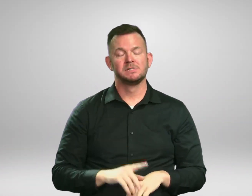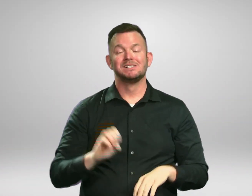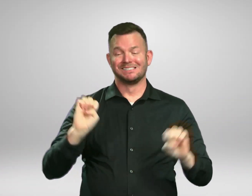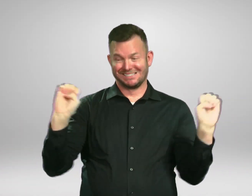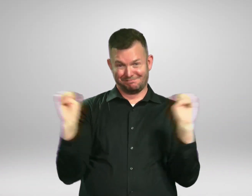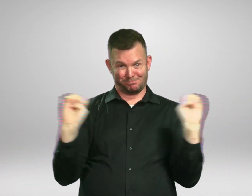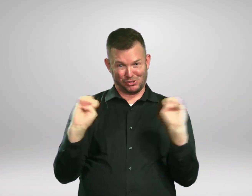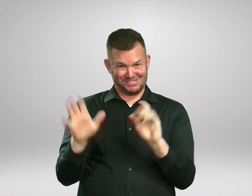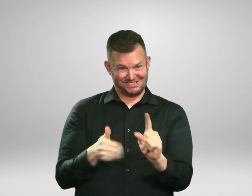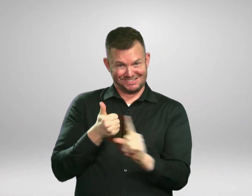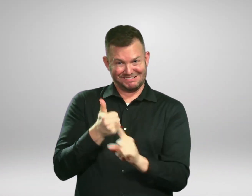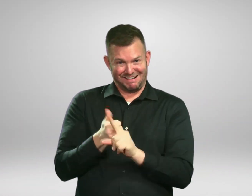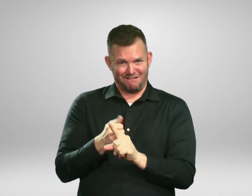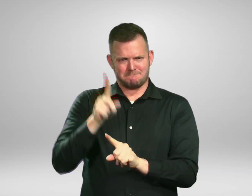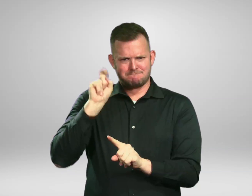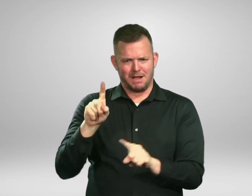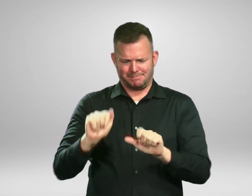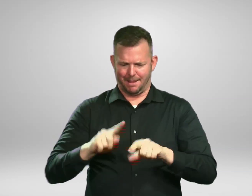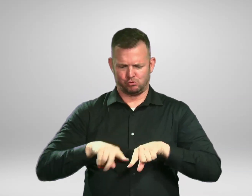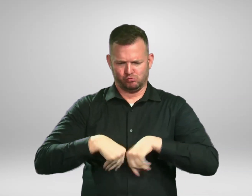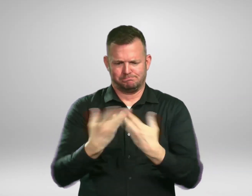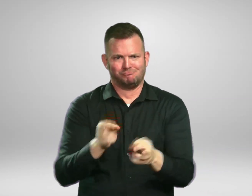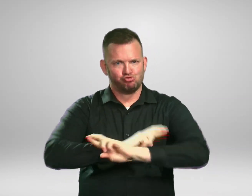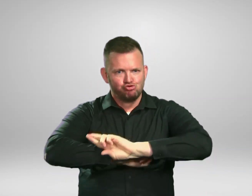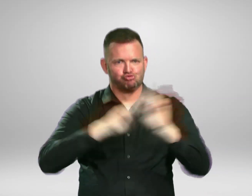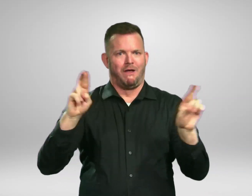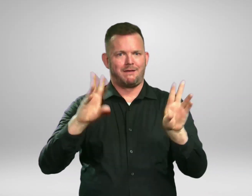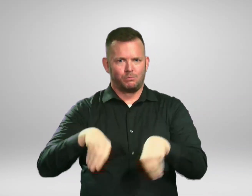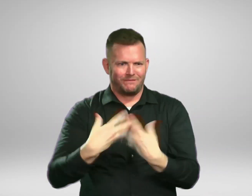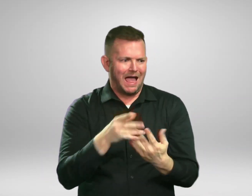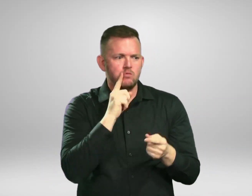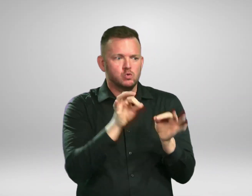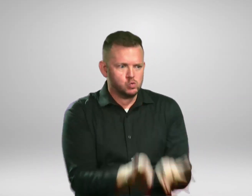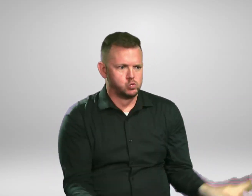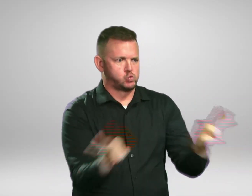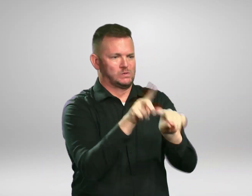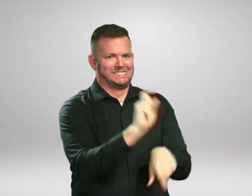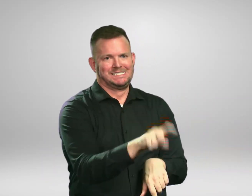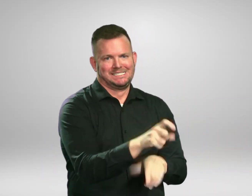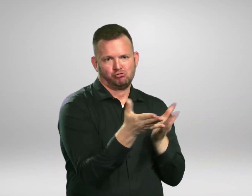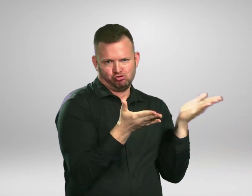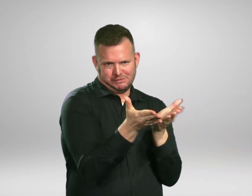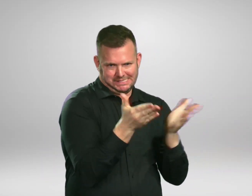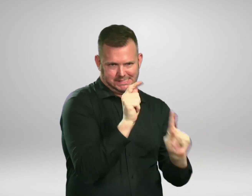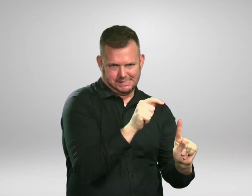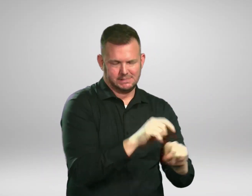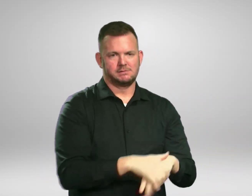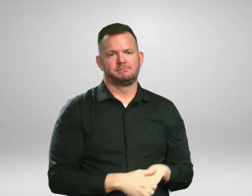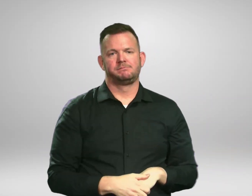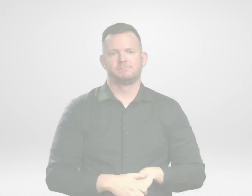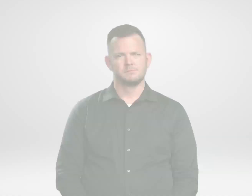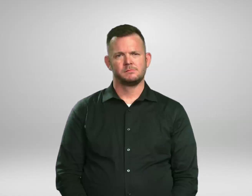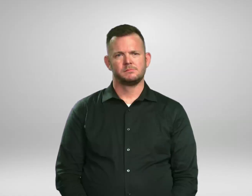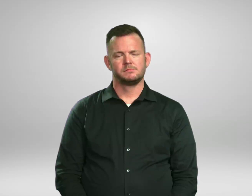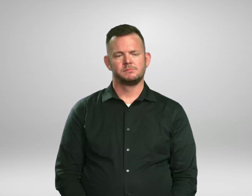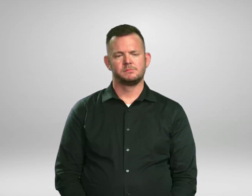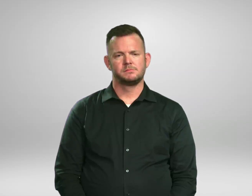rooms need to be able to serve those with the most critical needs. Most people